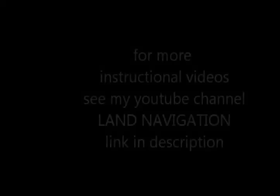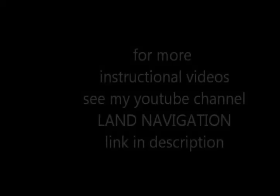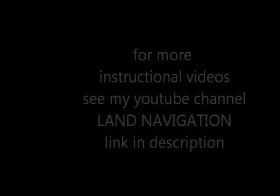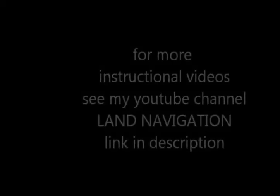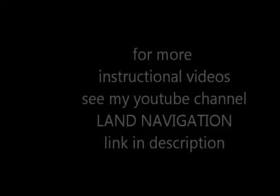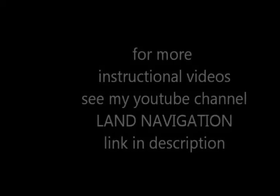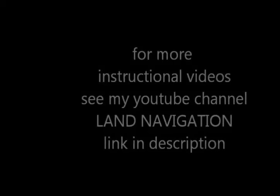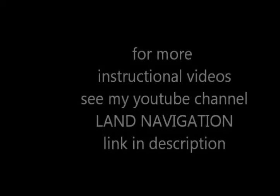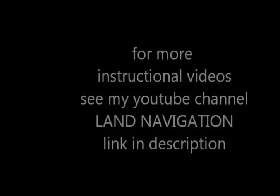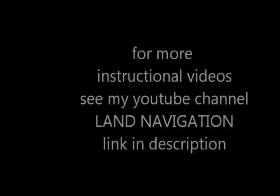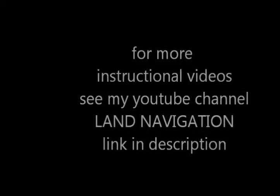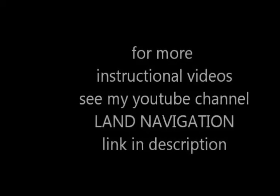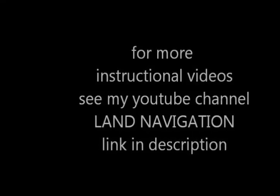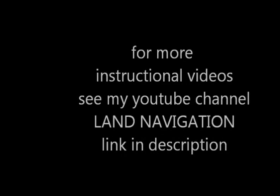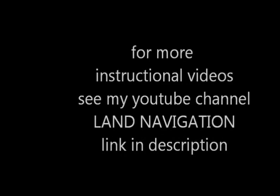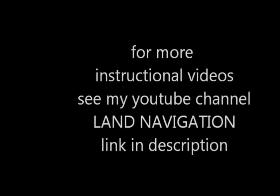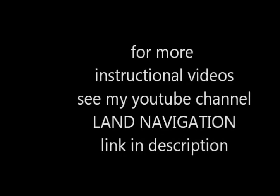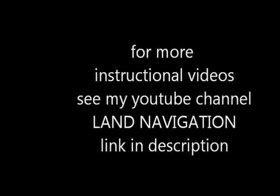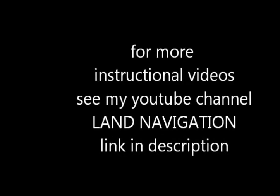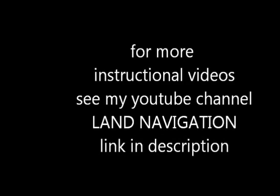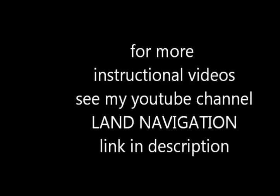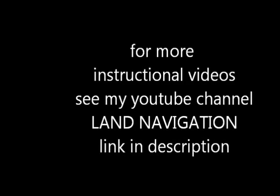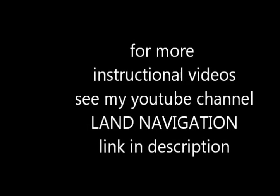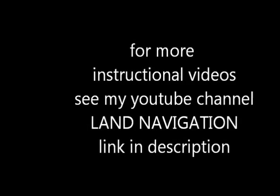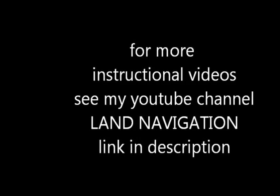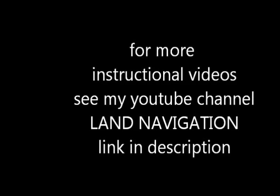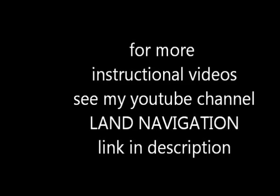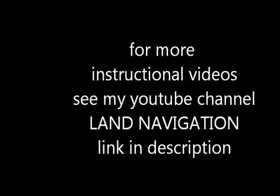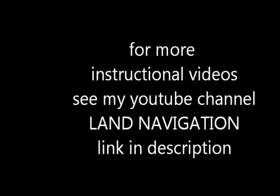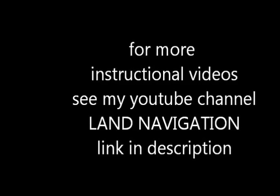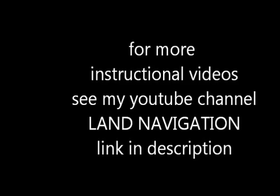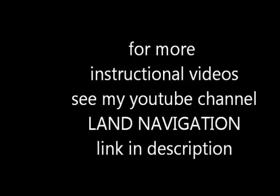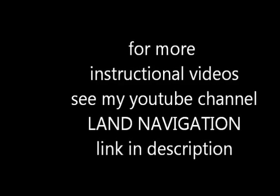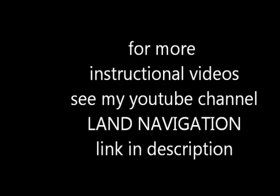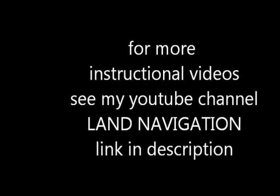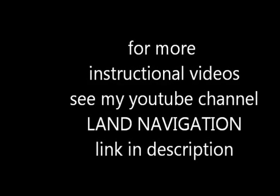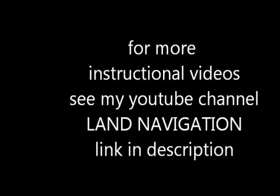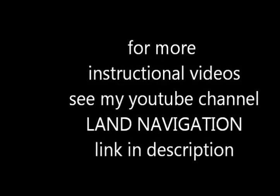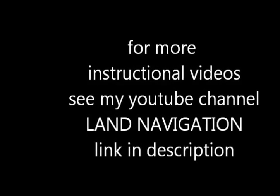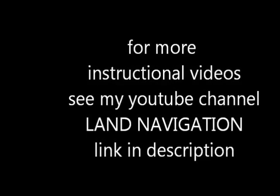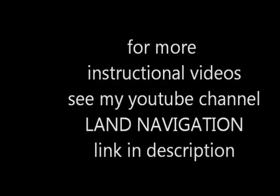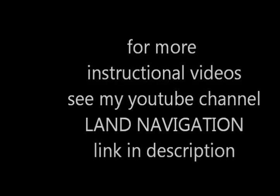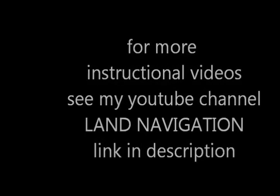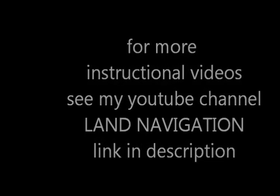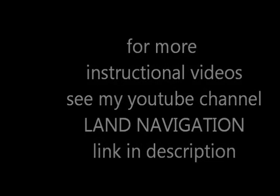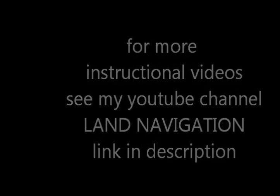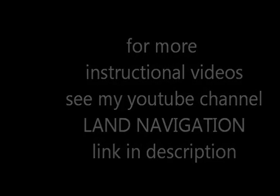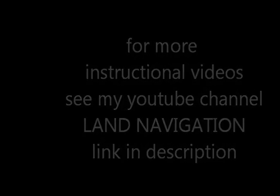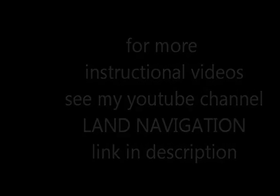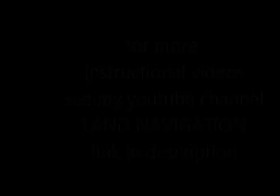you ever see, on the of the of the side of the right of the of the right of of